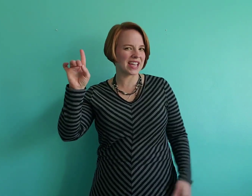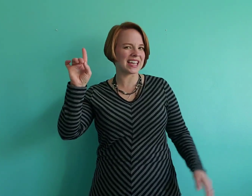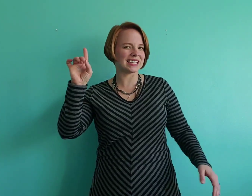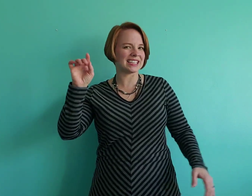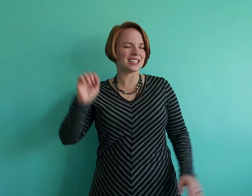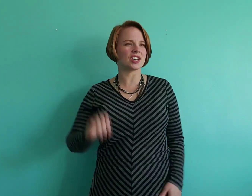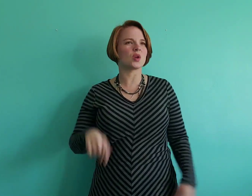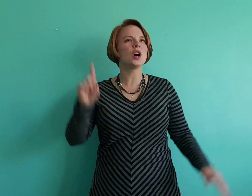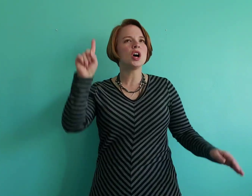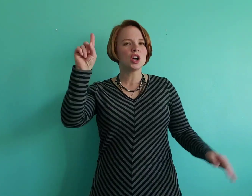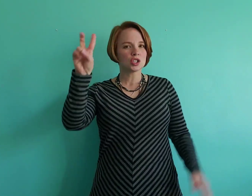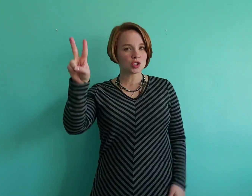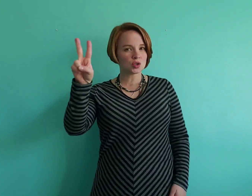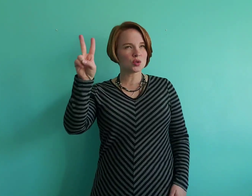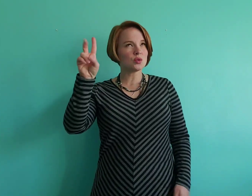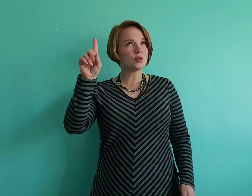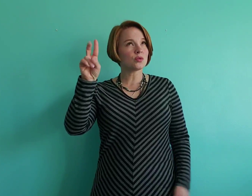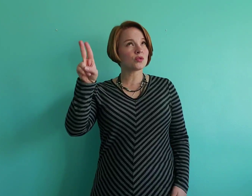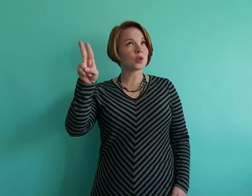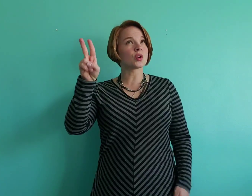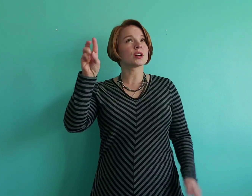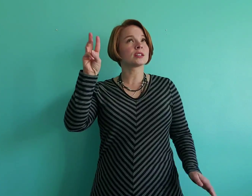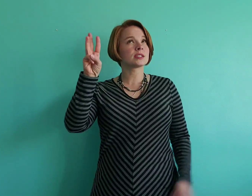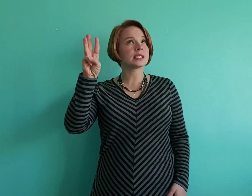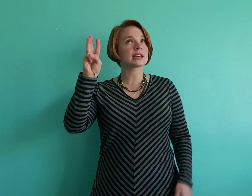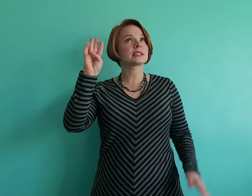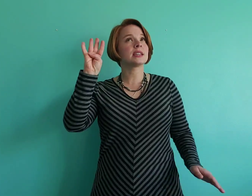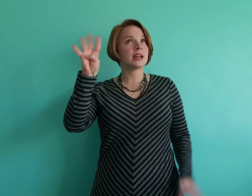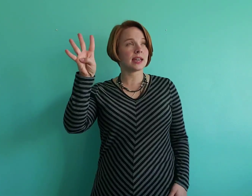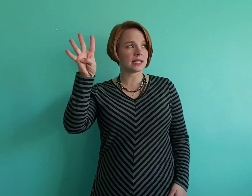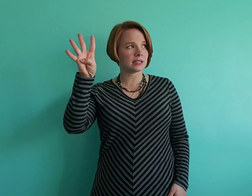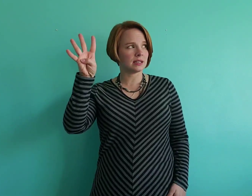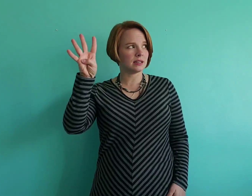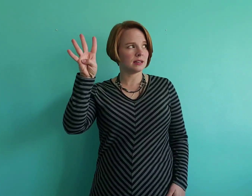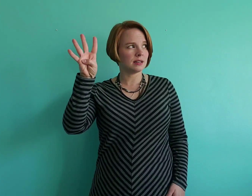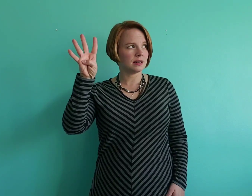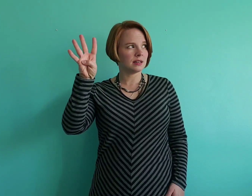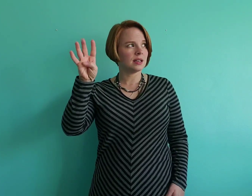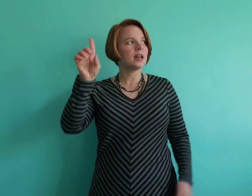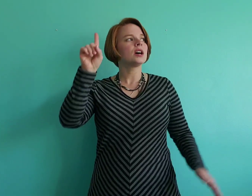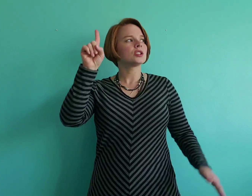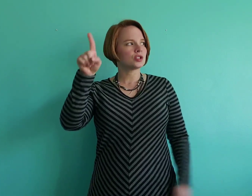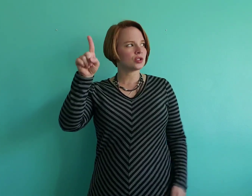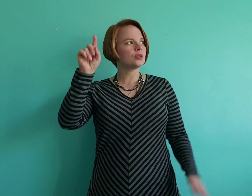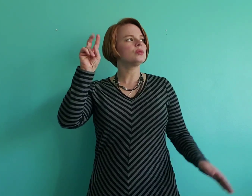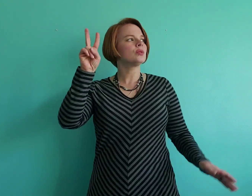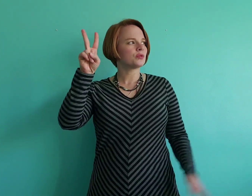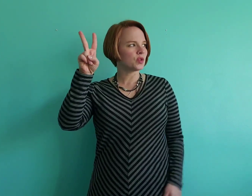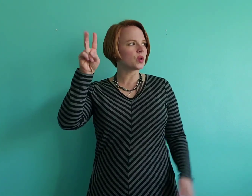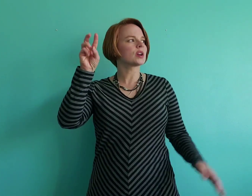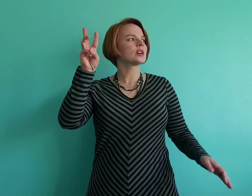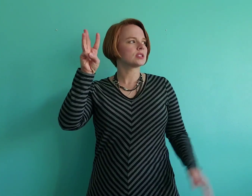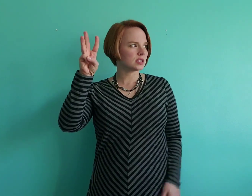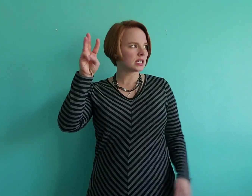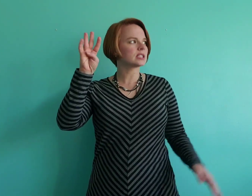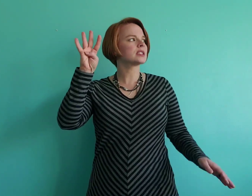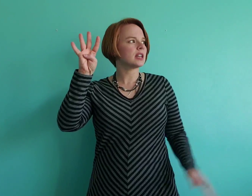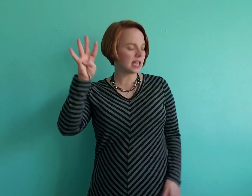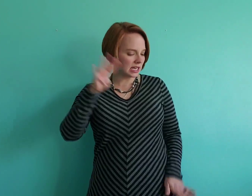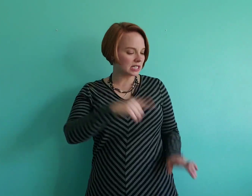Ready, go. Two, four, six, eight. Two, four, six, eight.